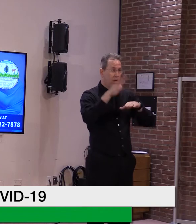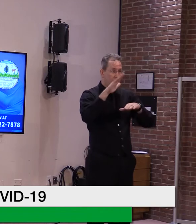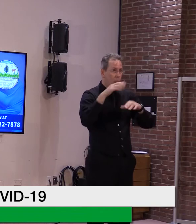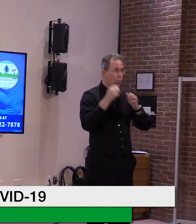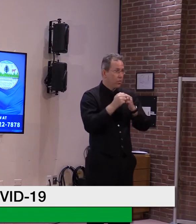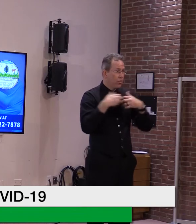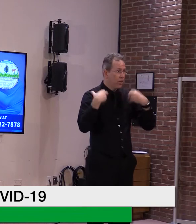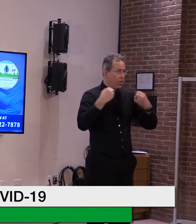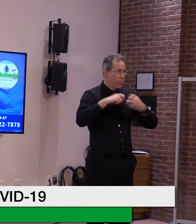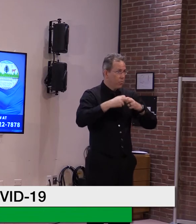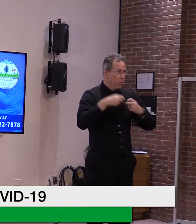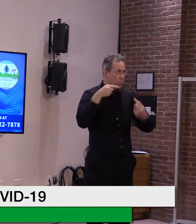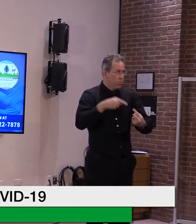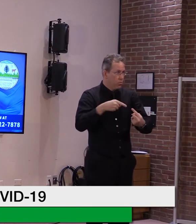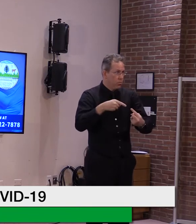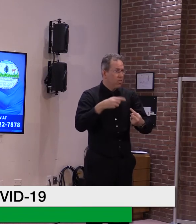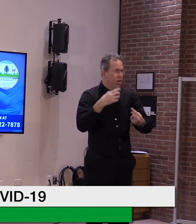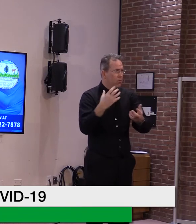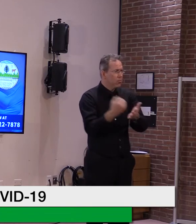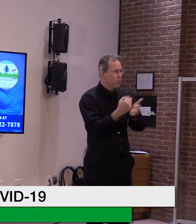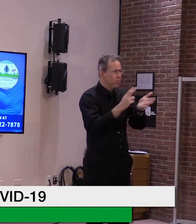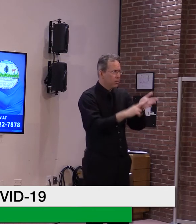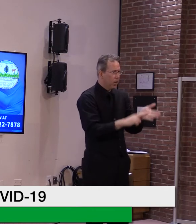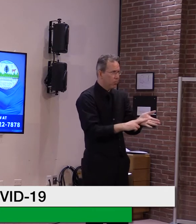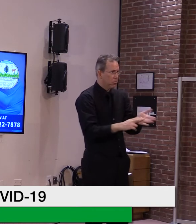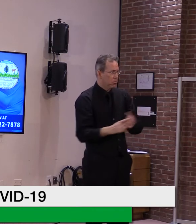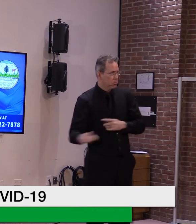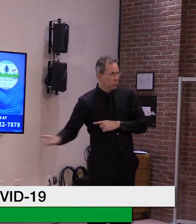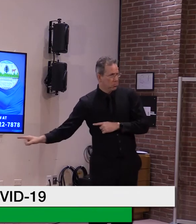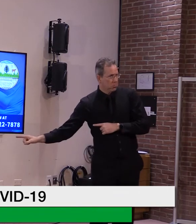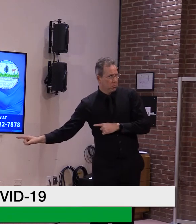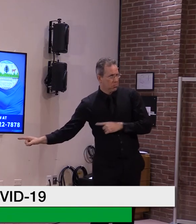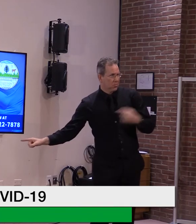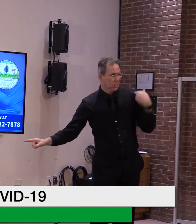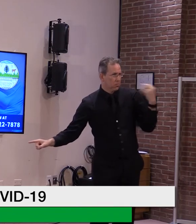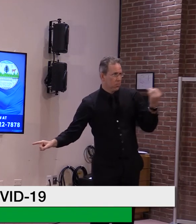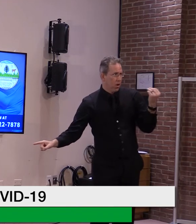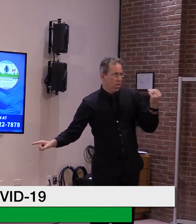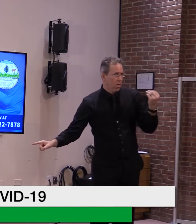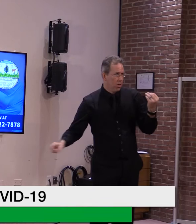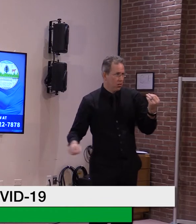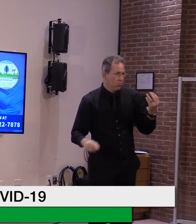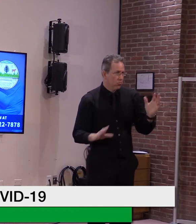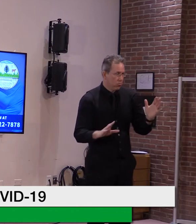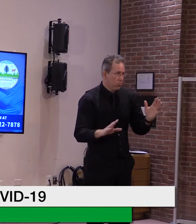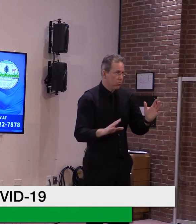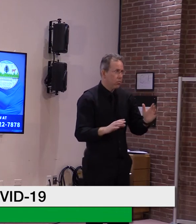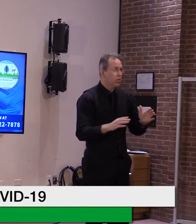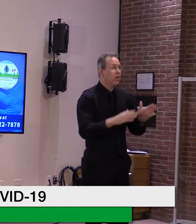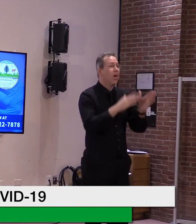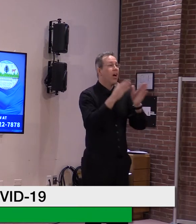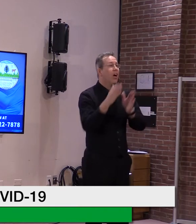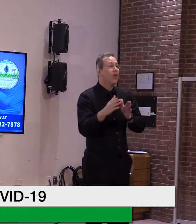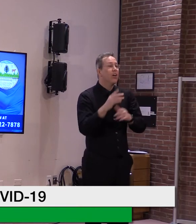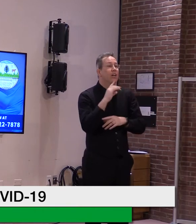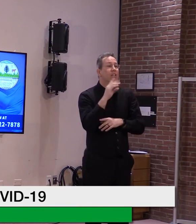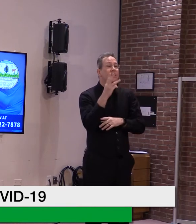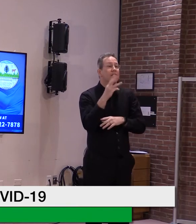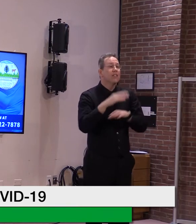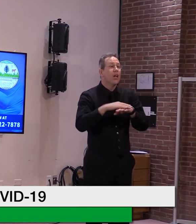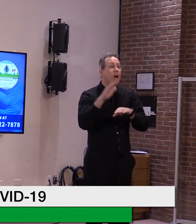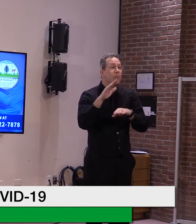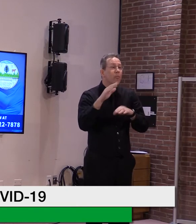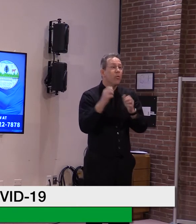starting. It was starting on Monday. And those that are 16 and older, um,